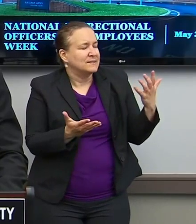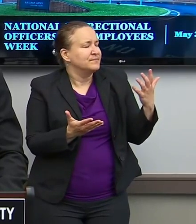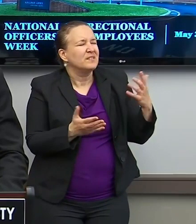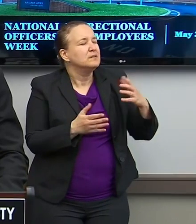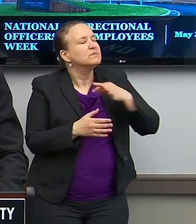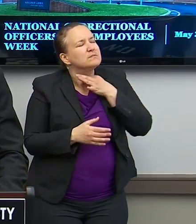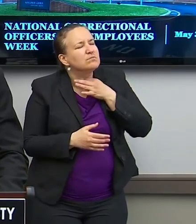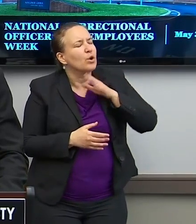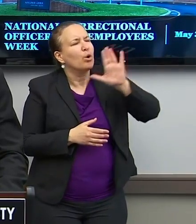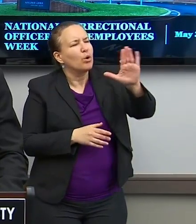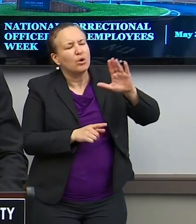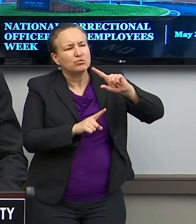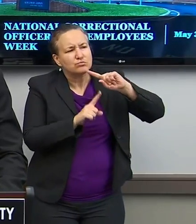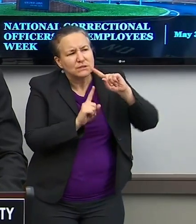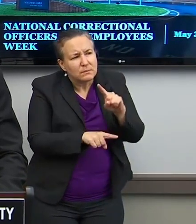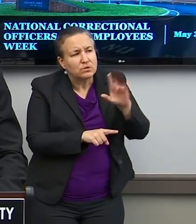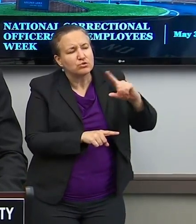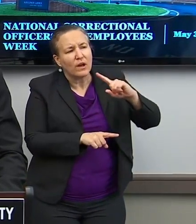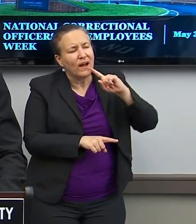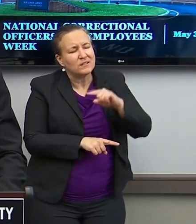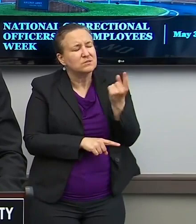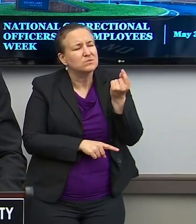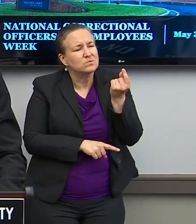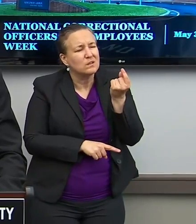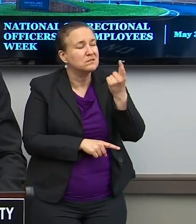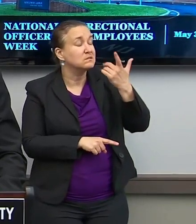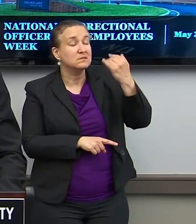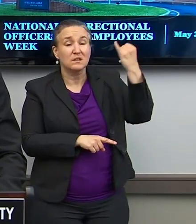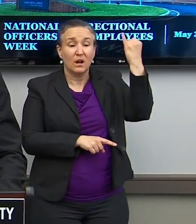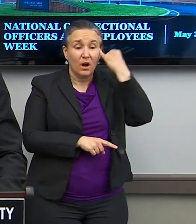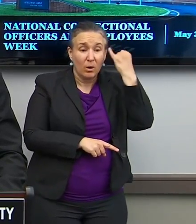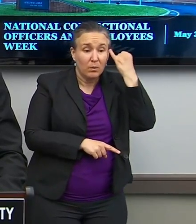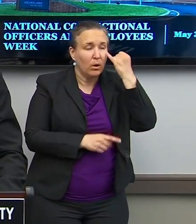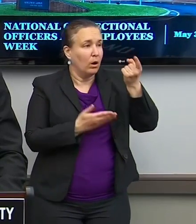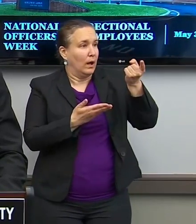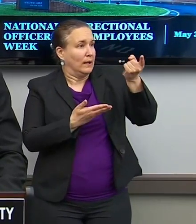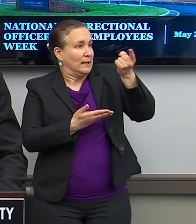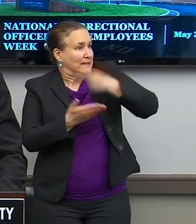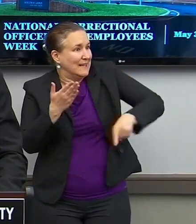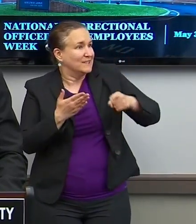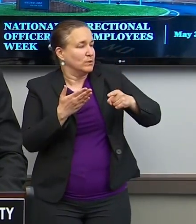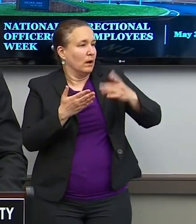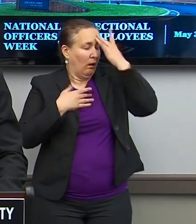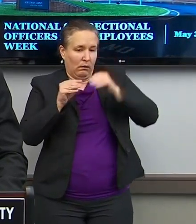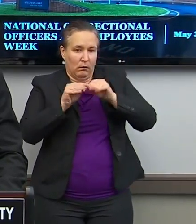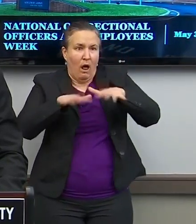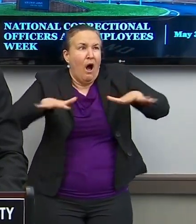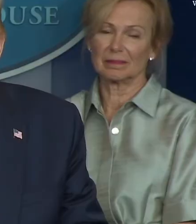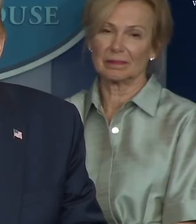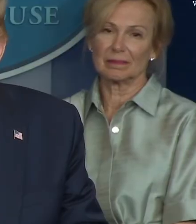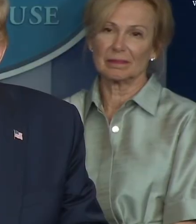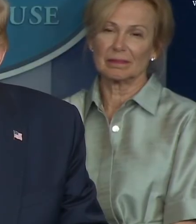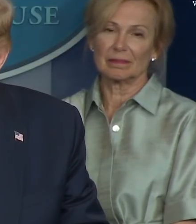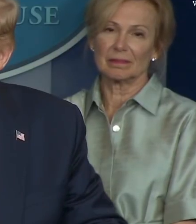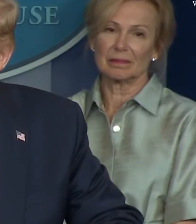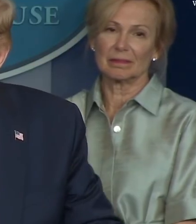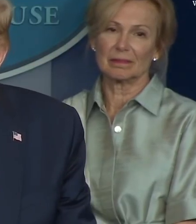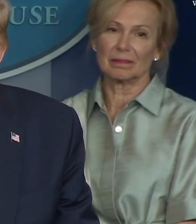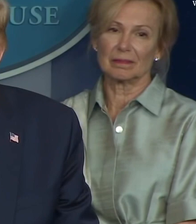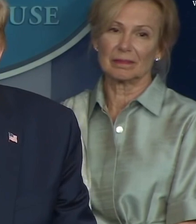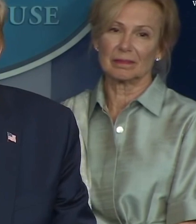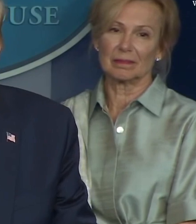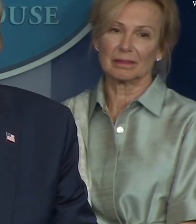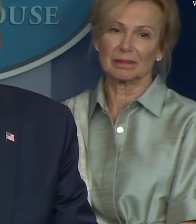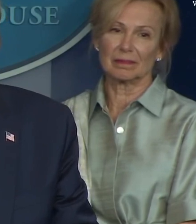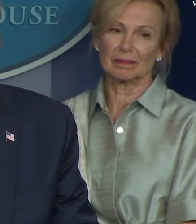What is your response or what is your answer then if this comes back next week with a vengeance and then the hospitals are overwhelmed? I say that you're a